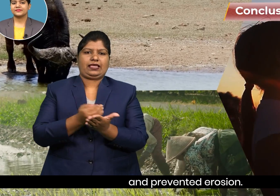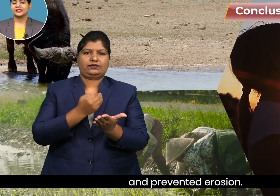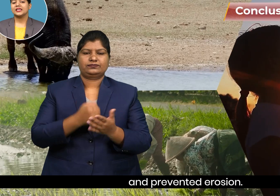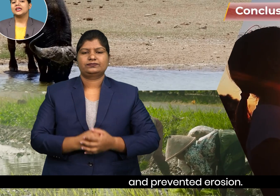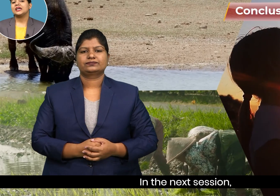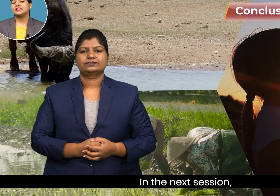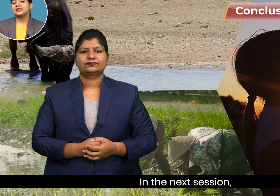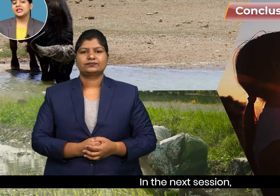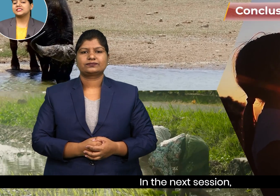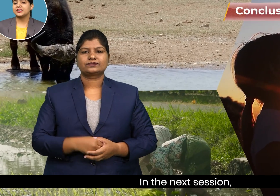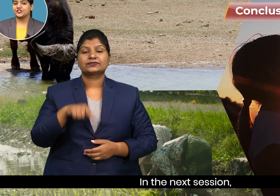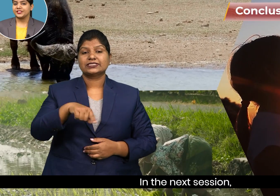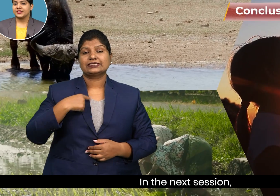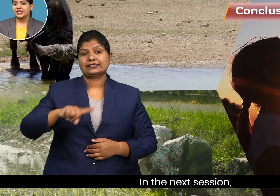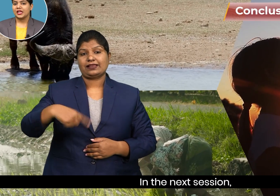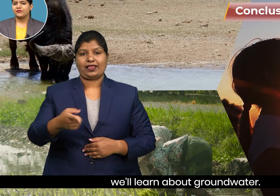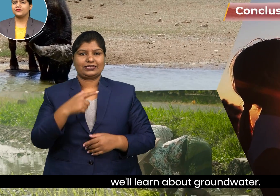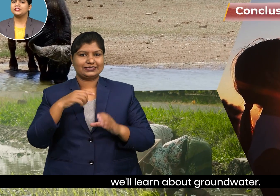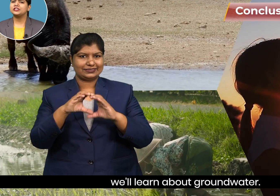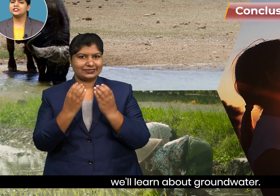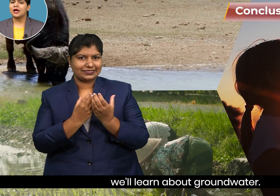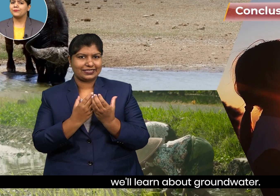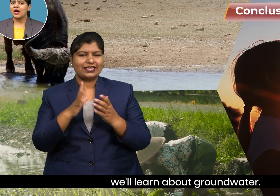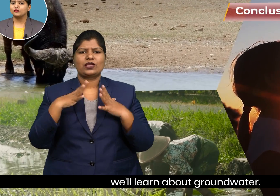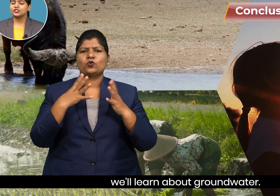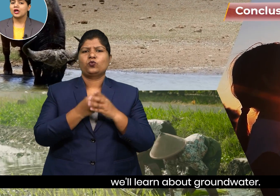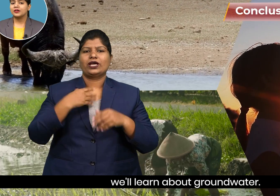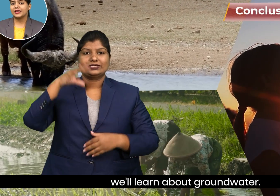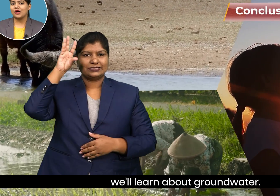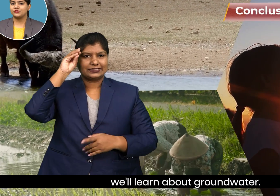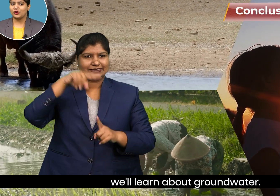In the next session, we will learn about groundwater.